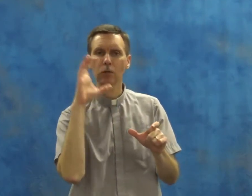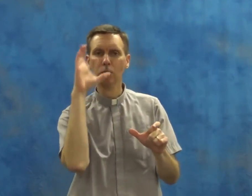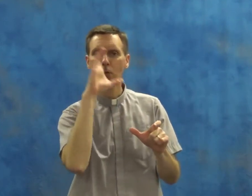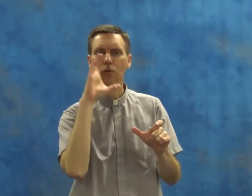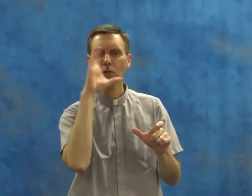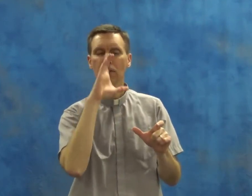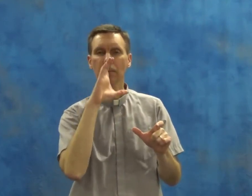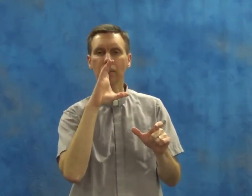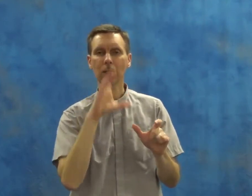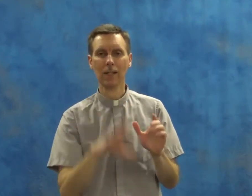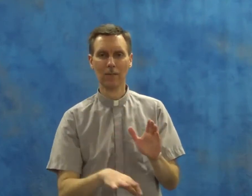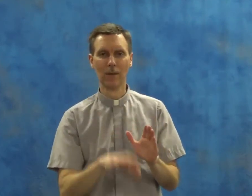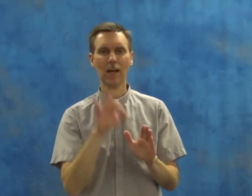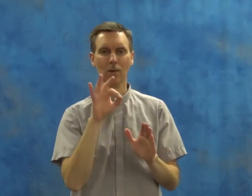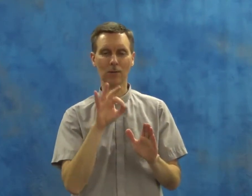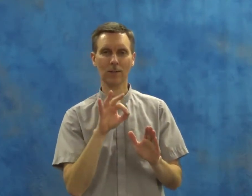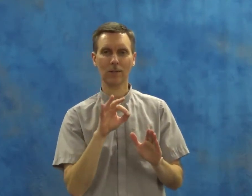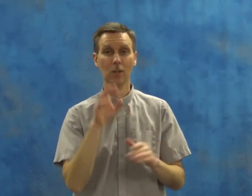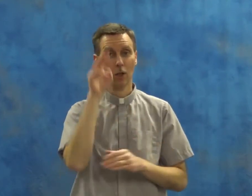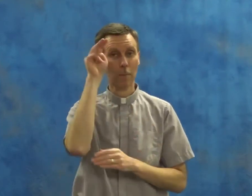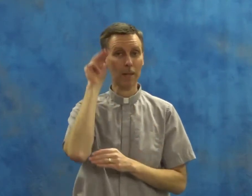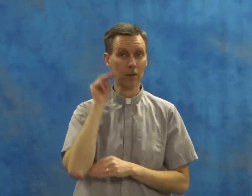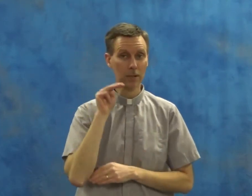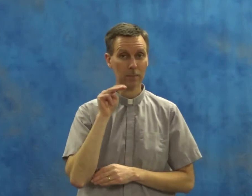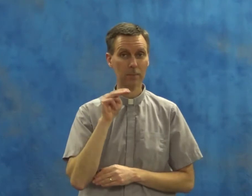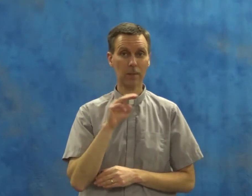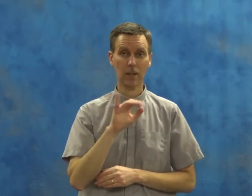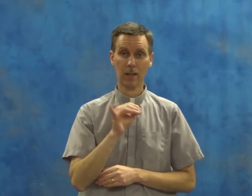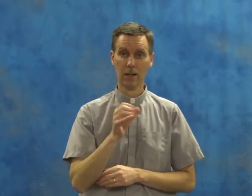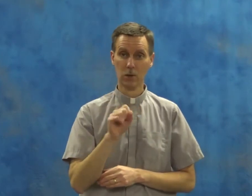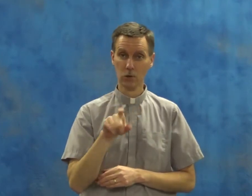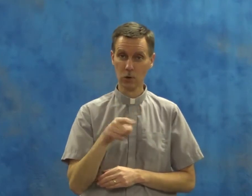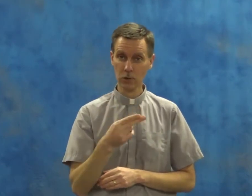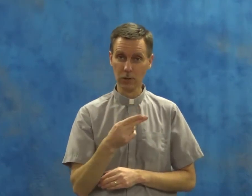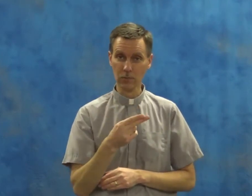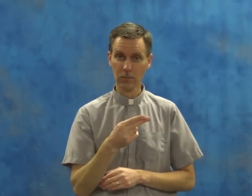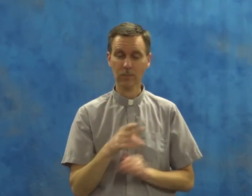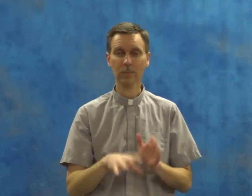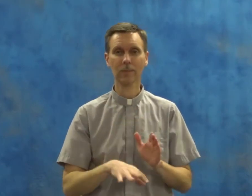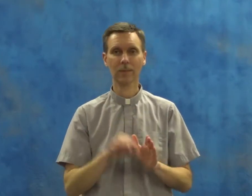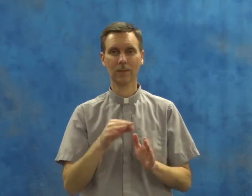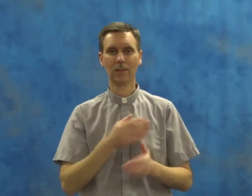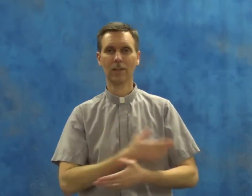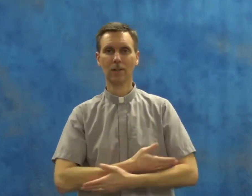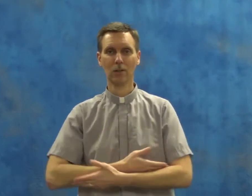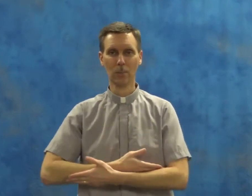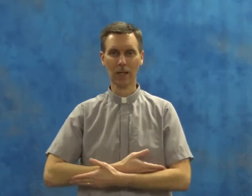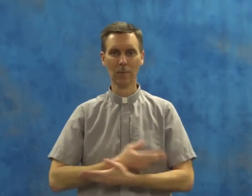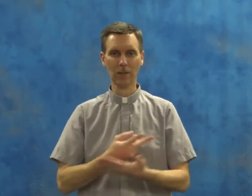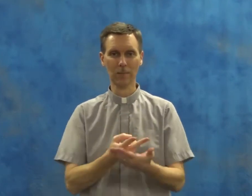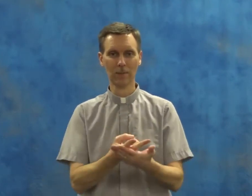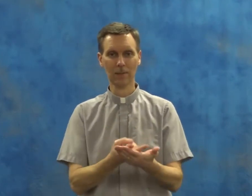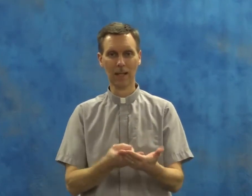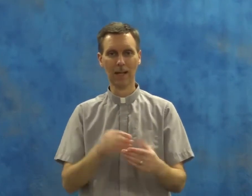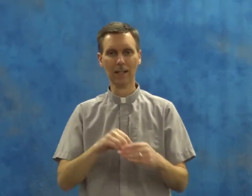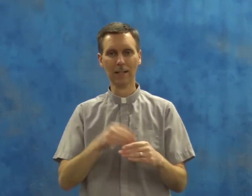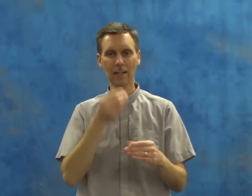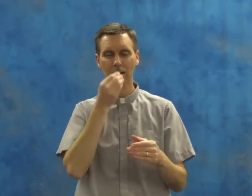searched, and found Mary and Joseph, the baby, lying in